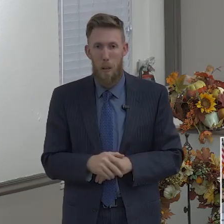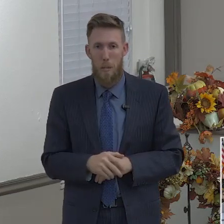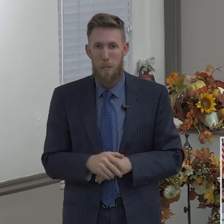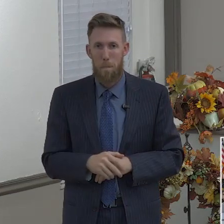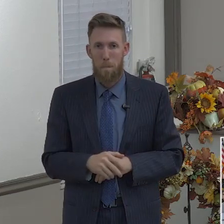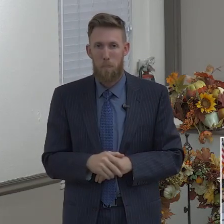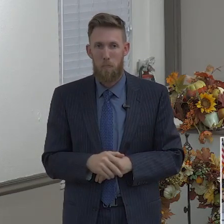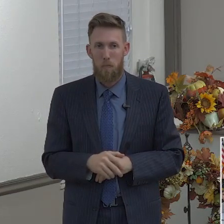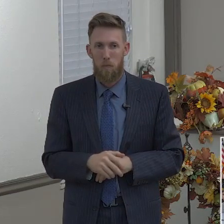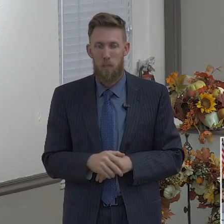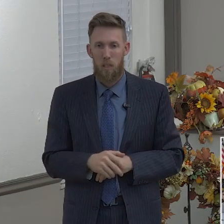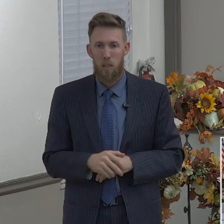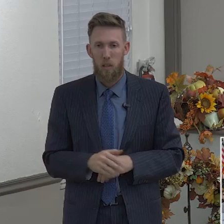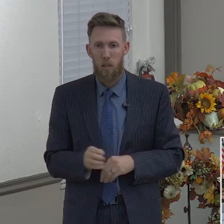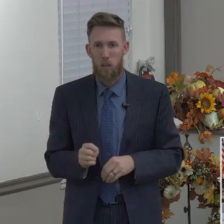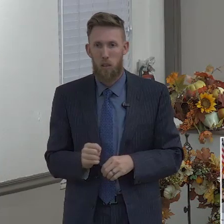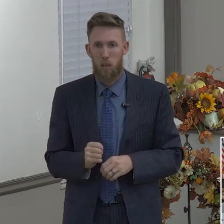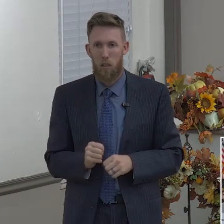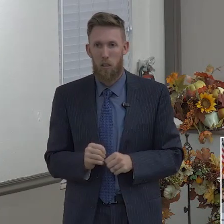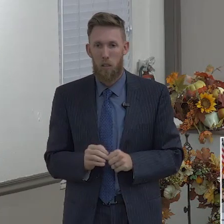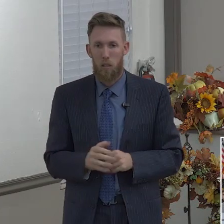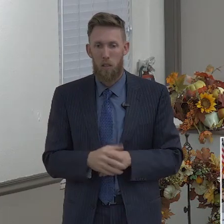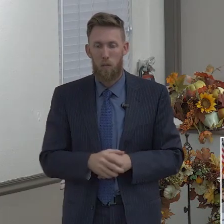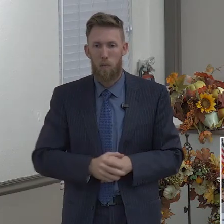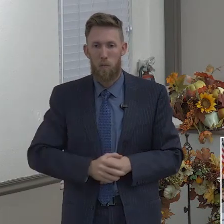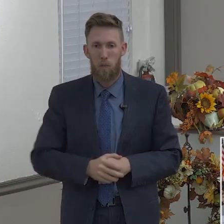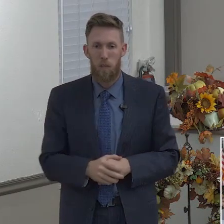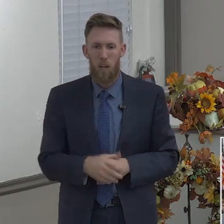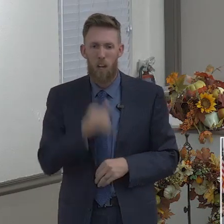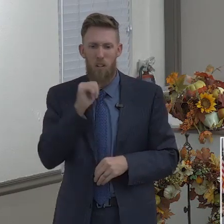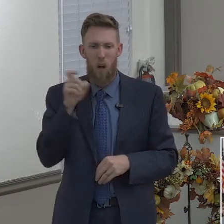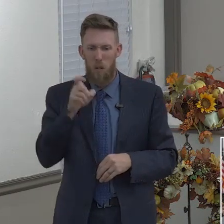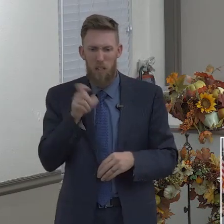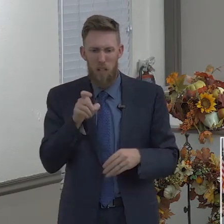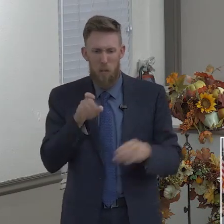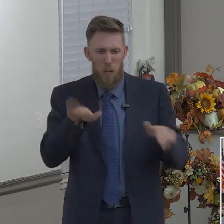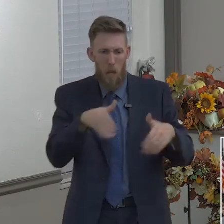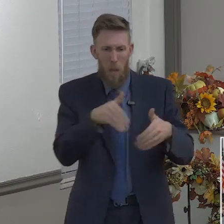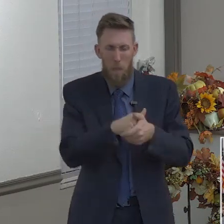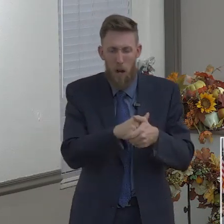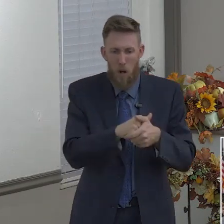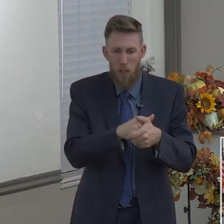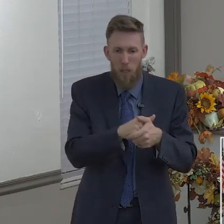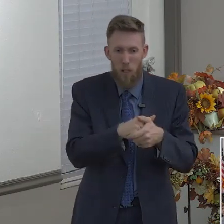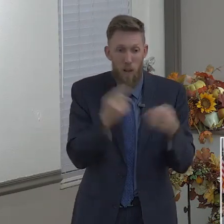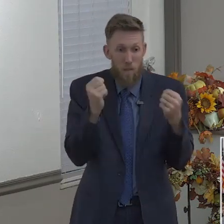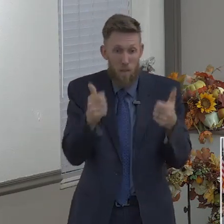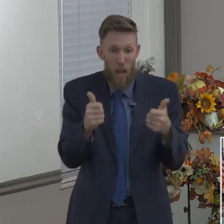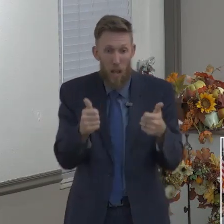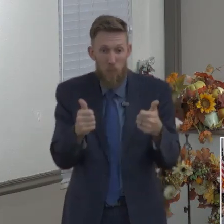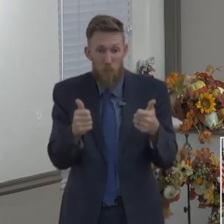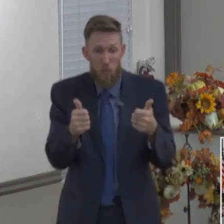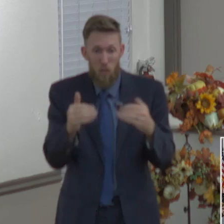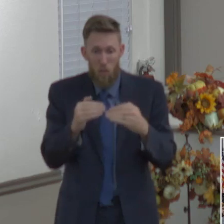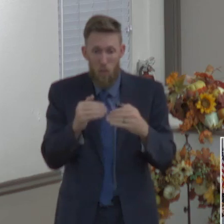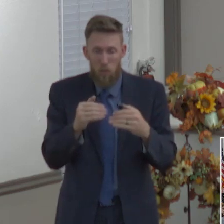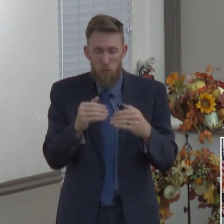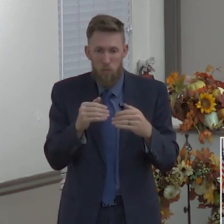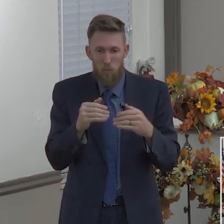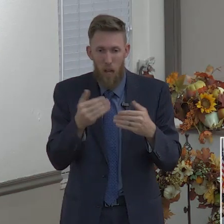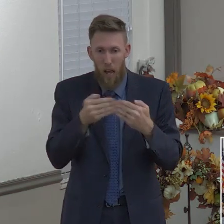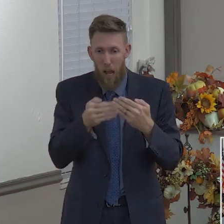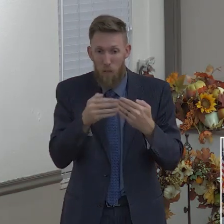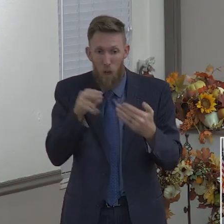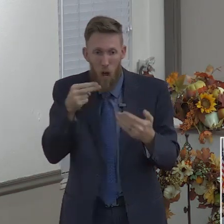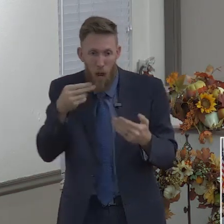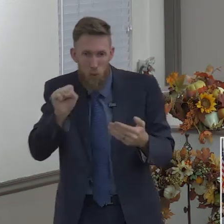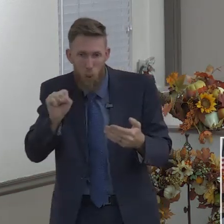You don't have to do that. I'm going to be single the rest of my life. No, no, don't worry. God has someone for you. But patience. God has a will